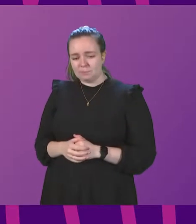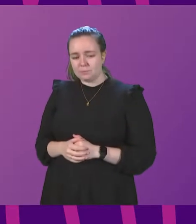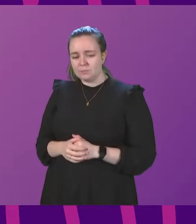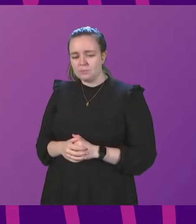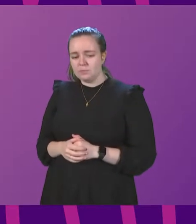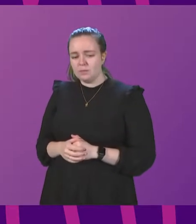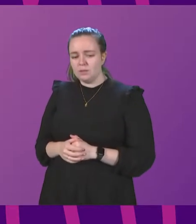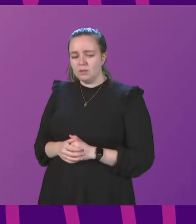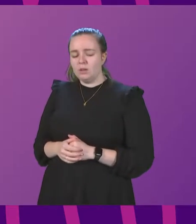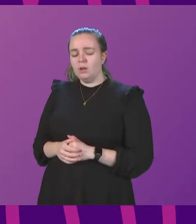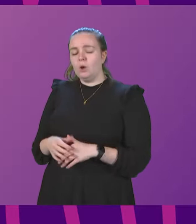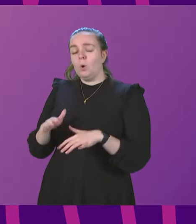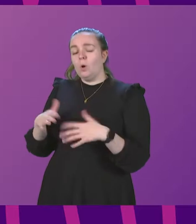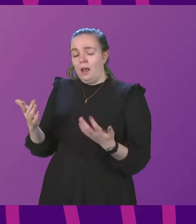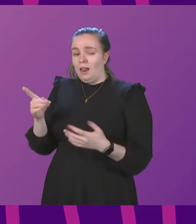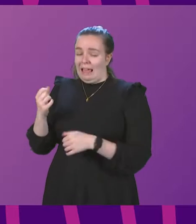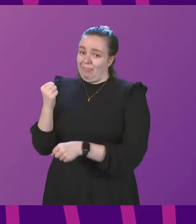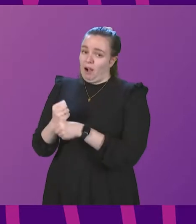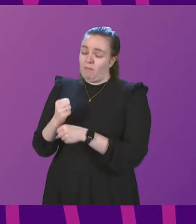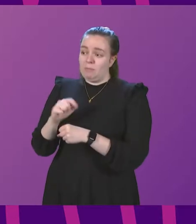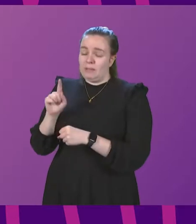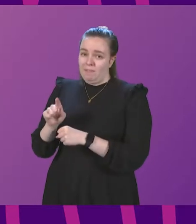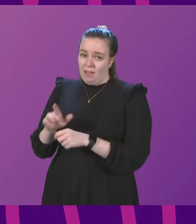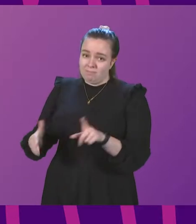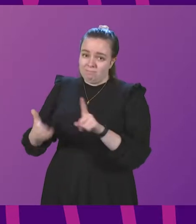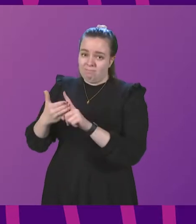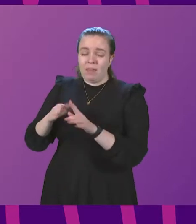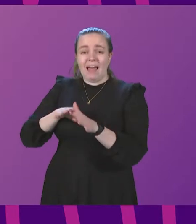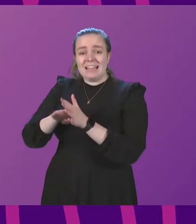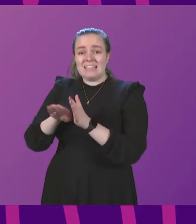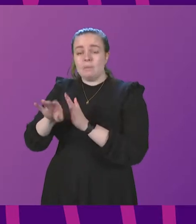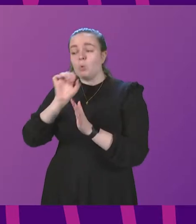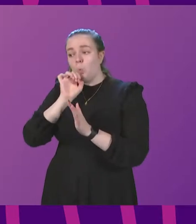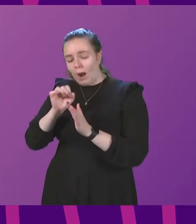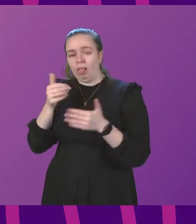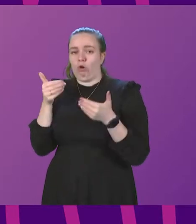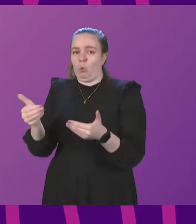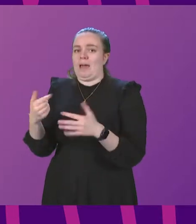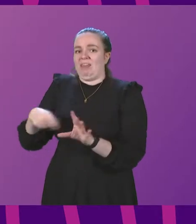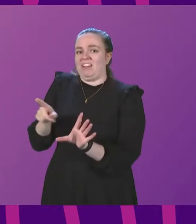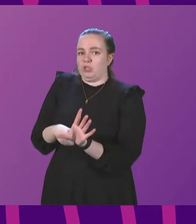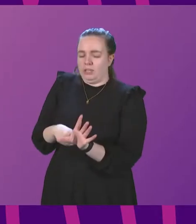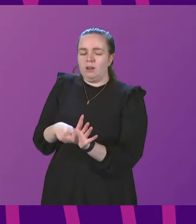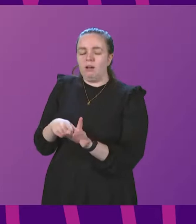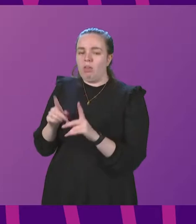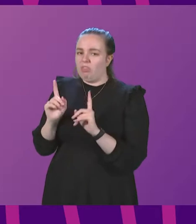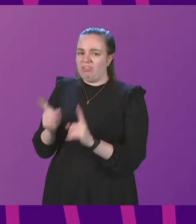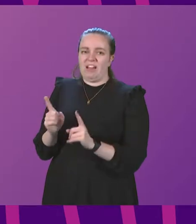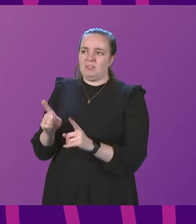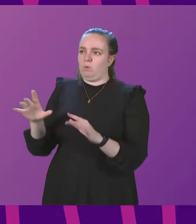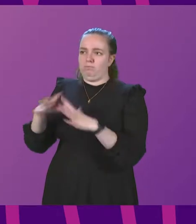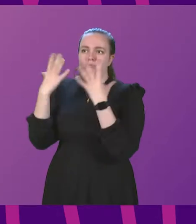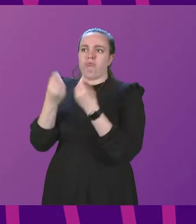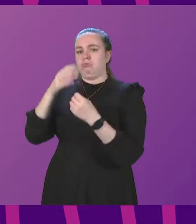Well, certainly it is the Government's firm intention that exams will go ahead this year. That is exactly what the whole